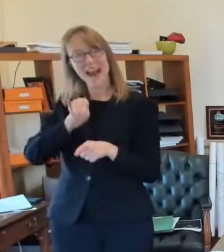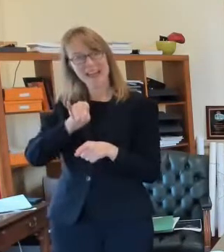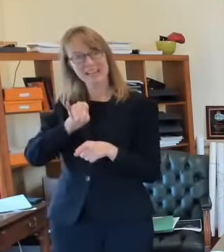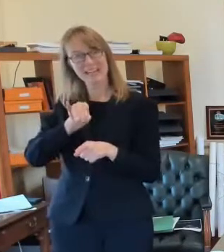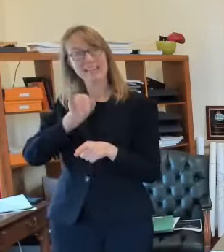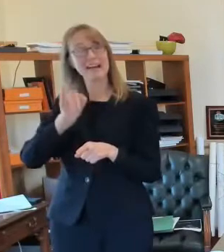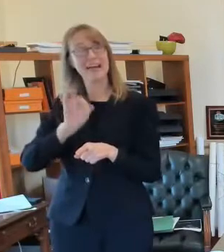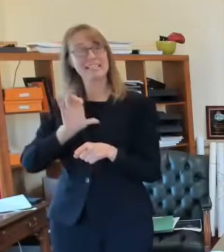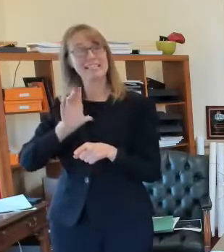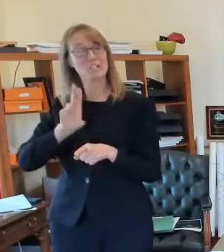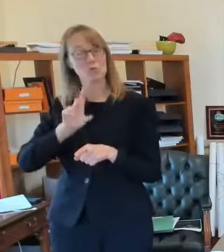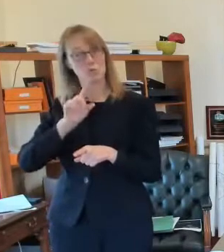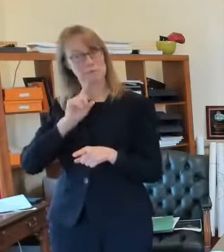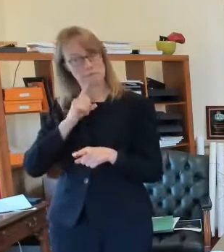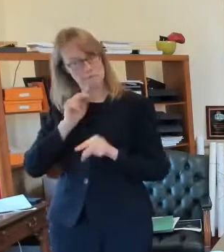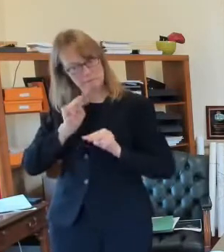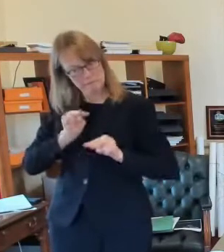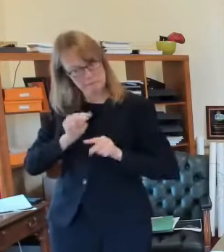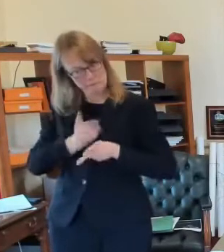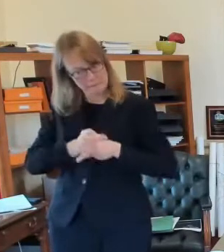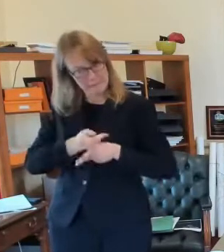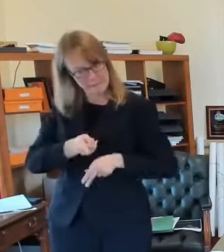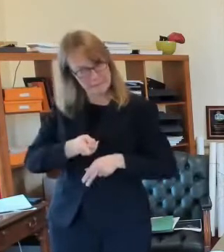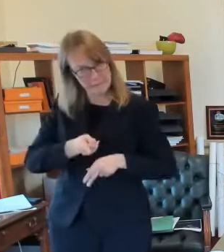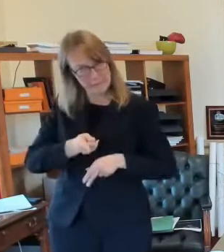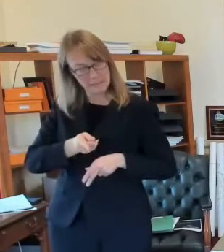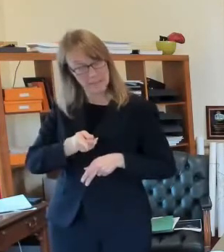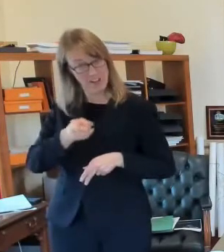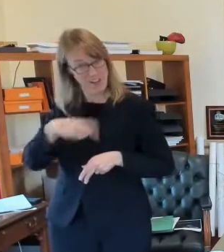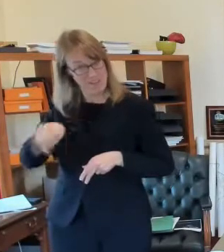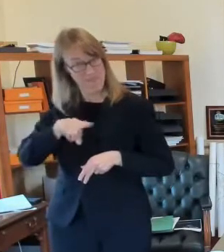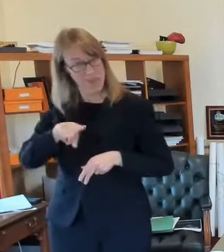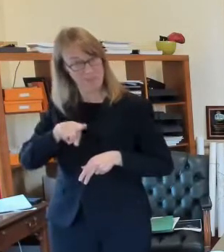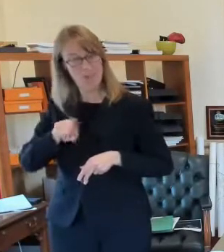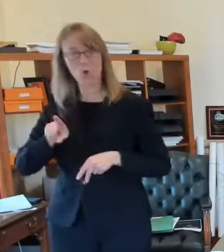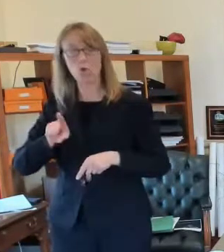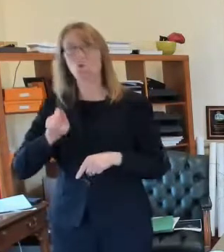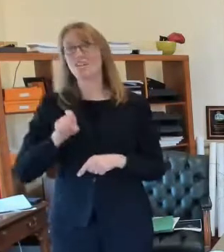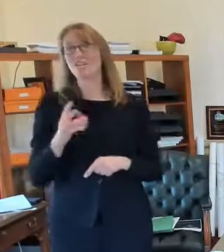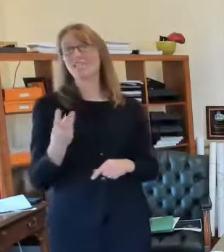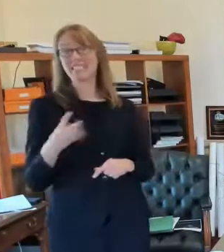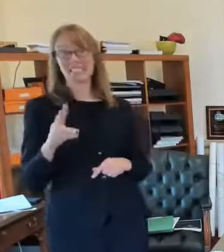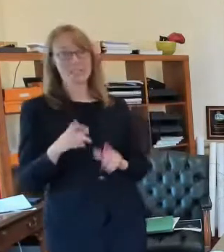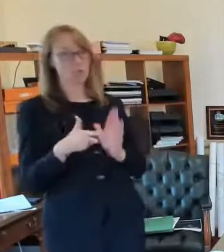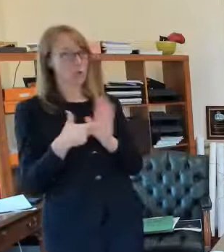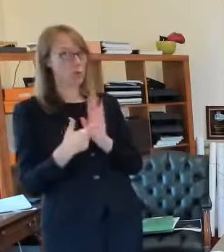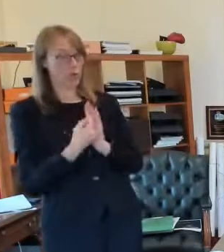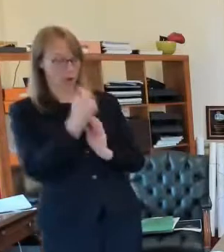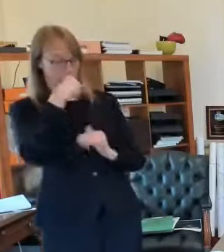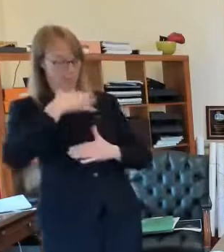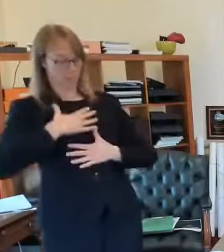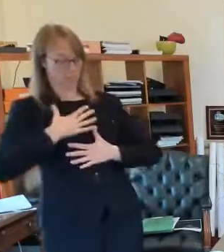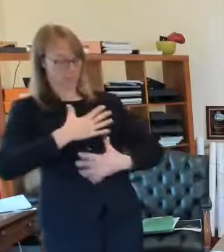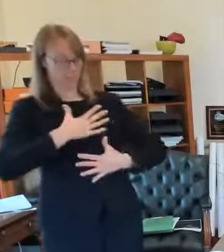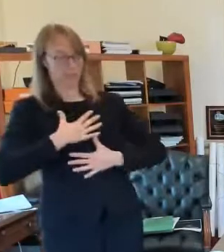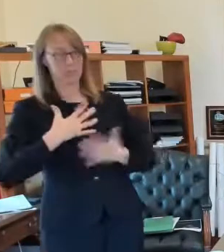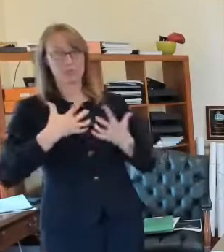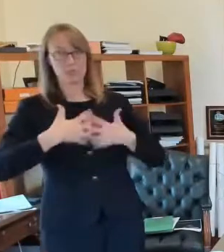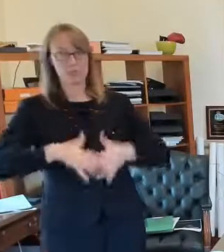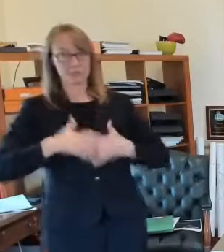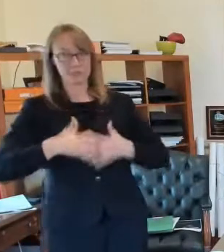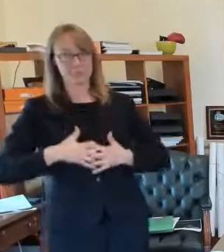116 of them are on ventilators so still very high numbers um we know that